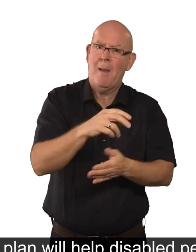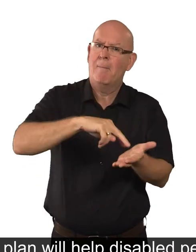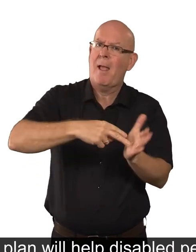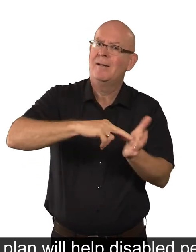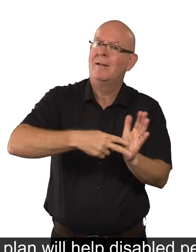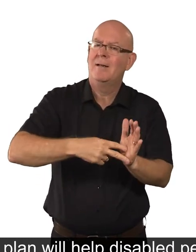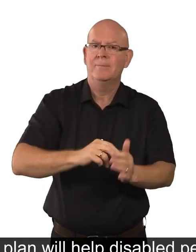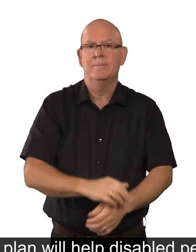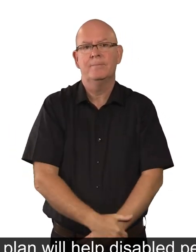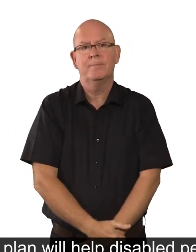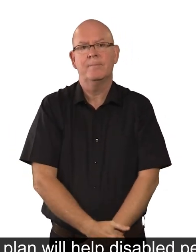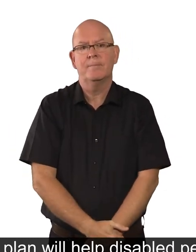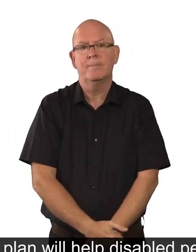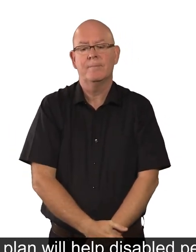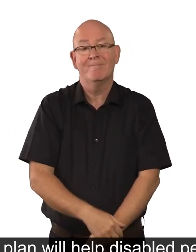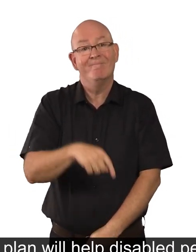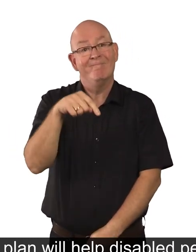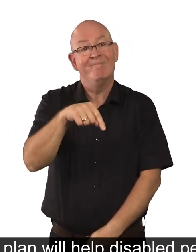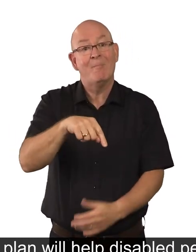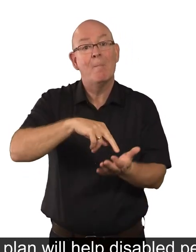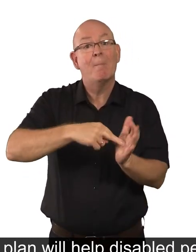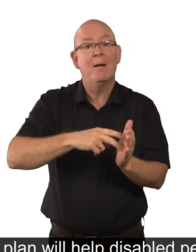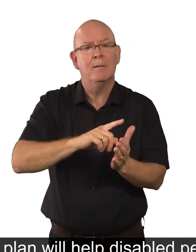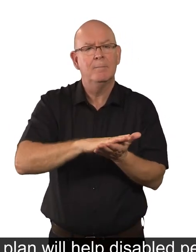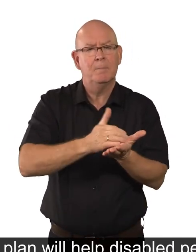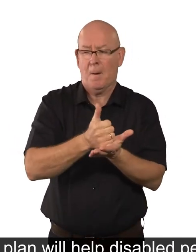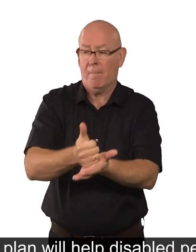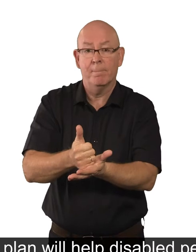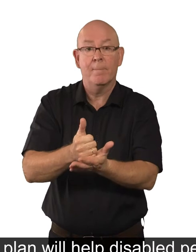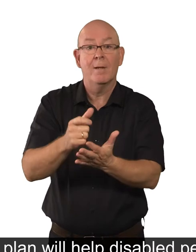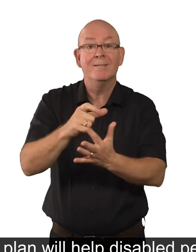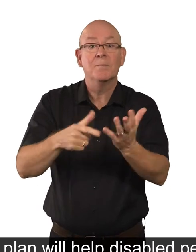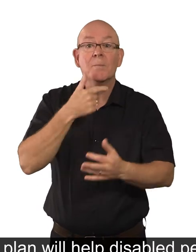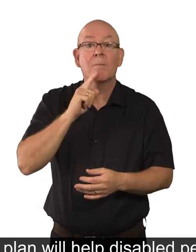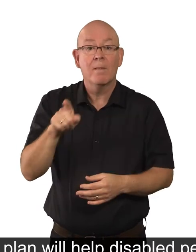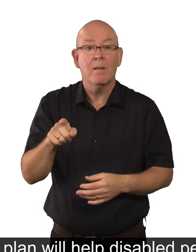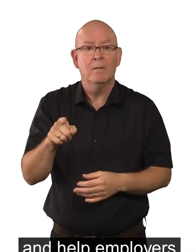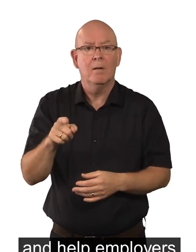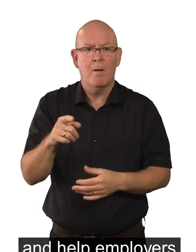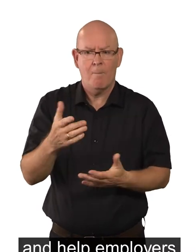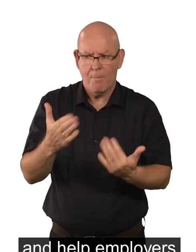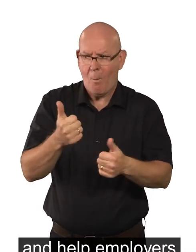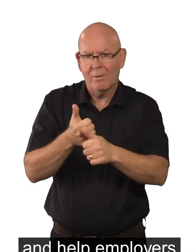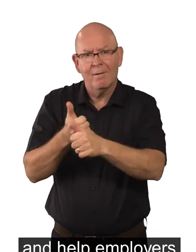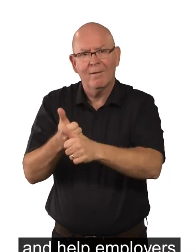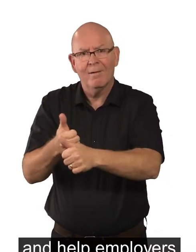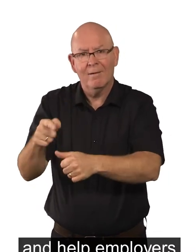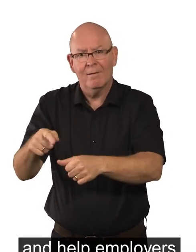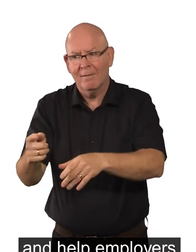This plan will help disabled people get more support to get into work, and help employers recruit